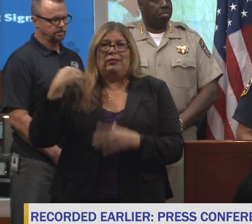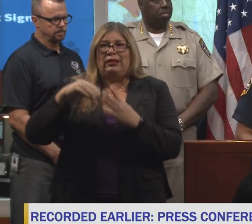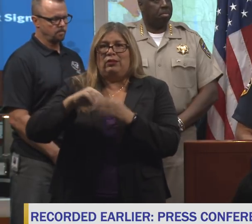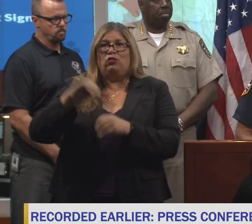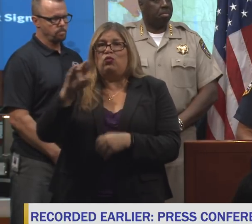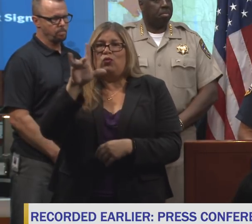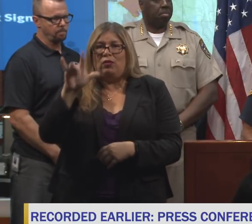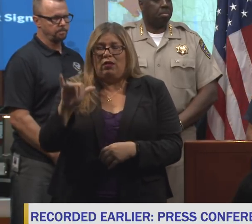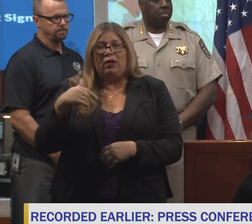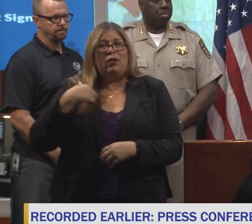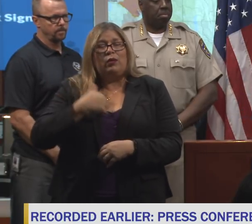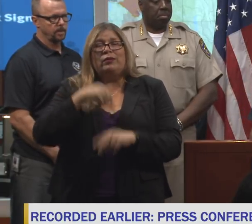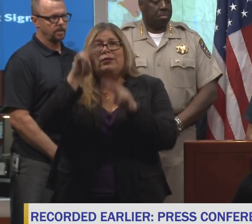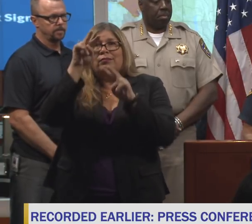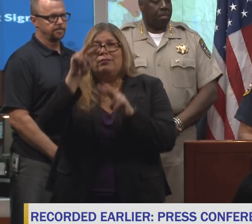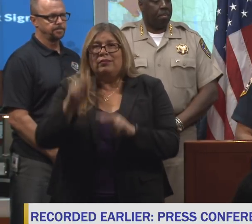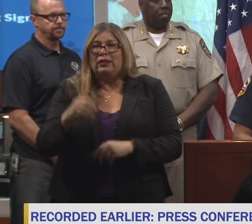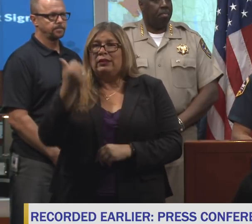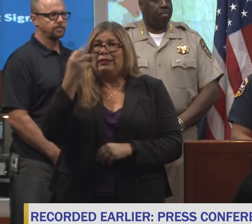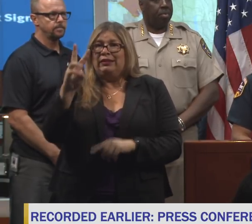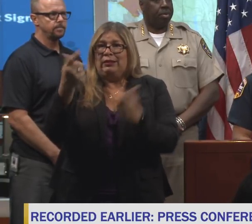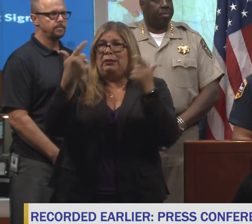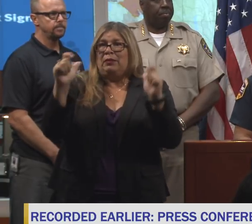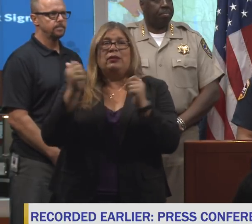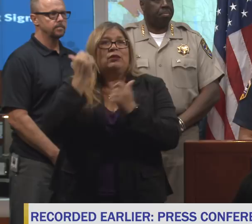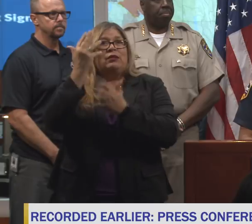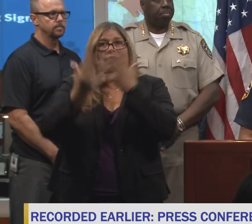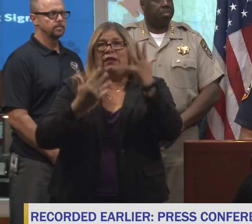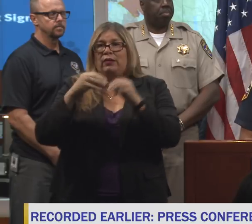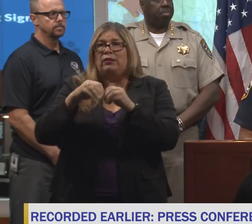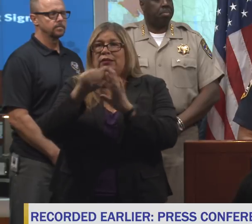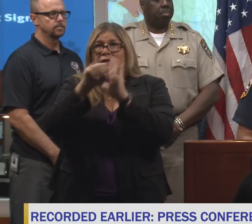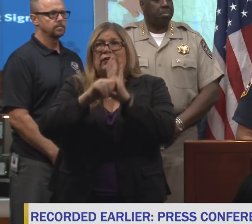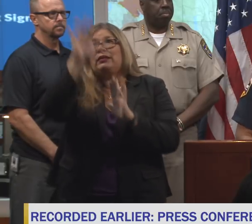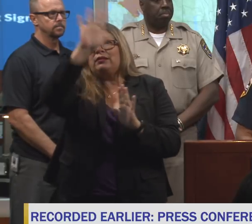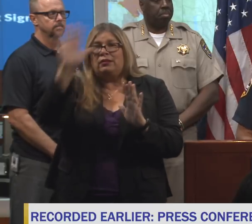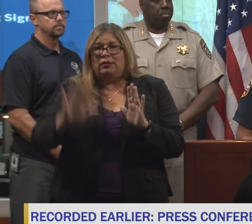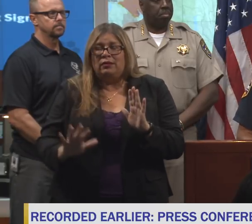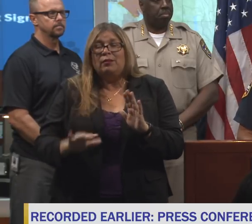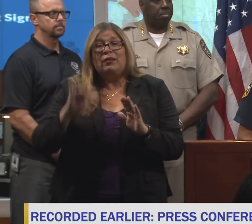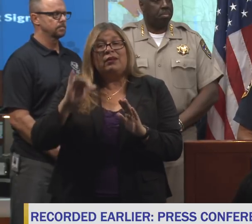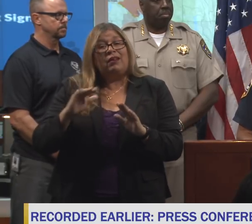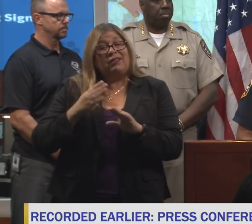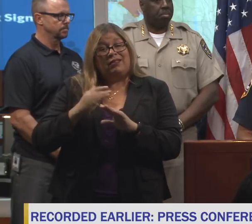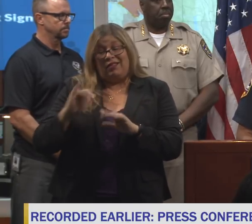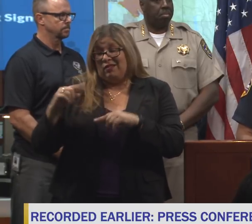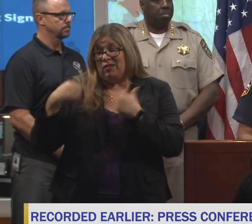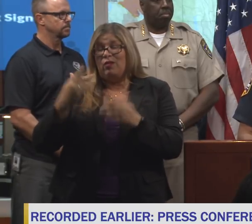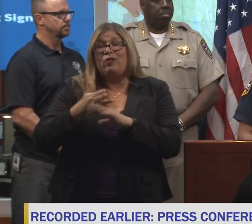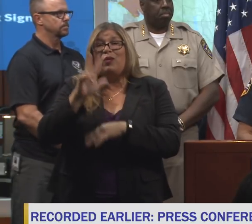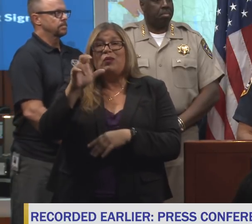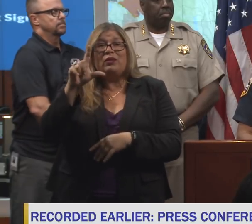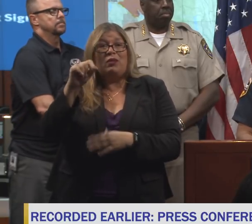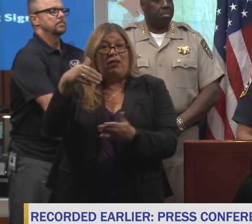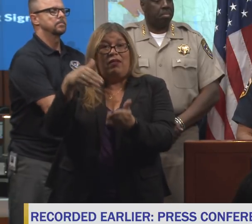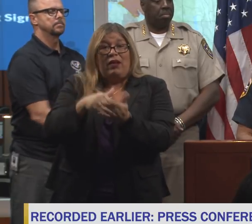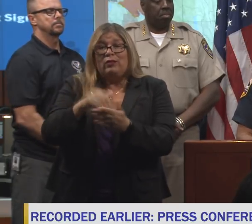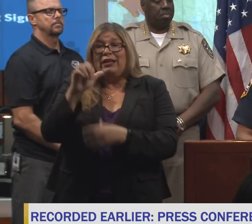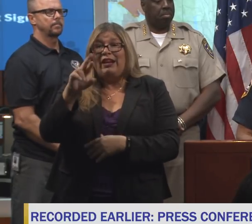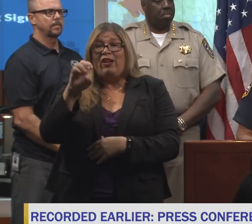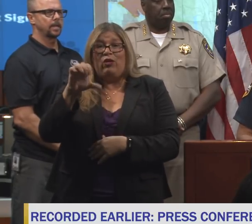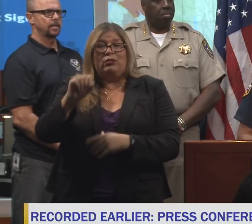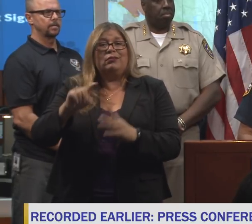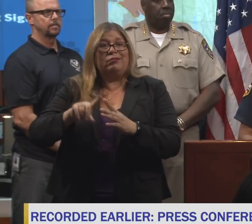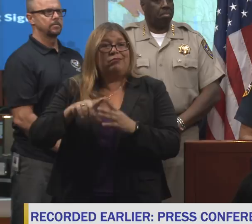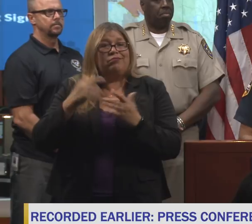16 major fires in the state. Since this began, over 320,000 acres have burned in this